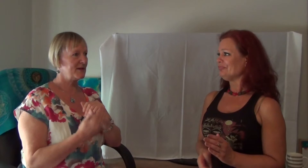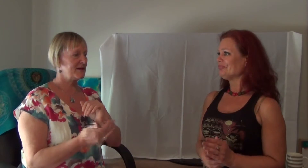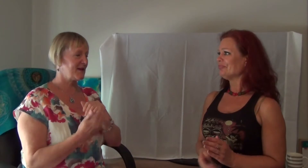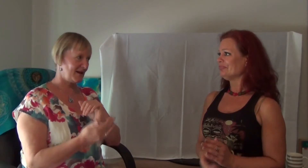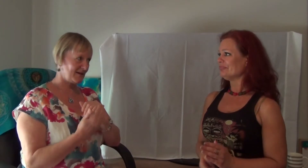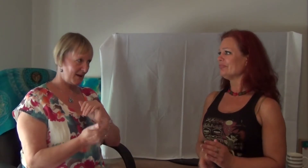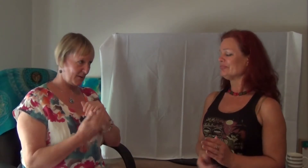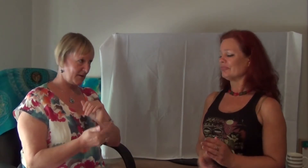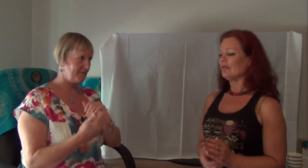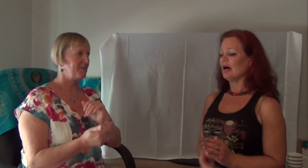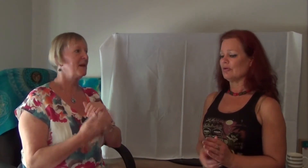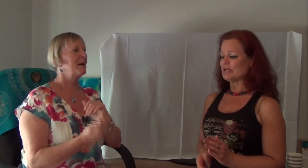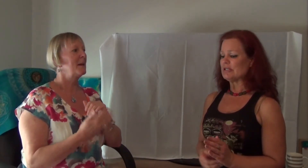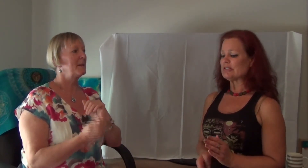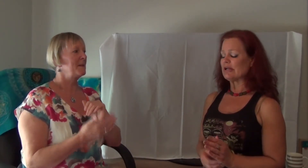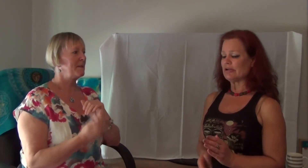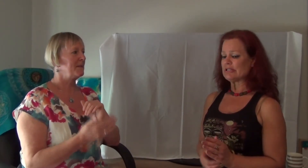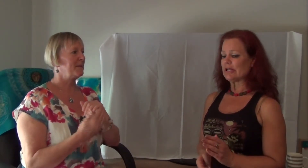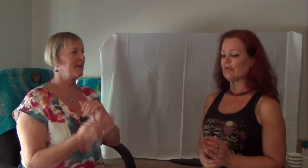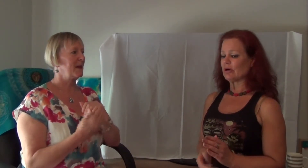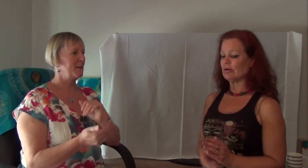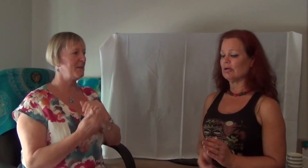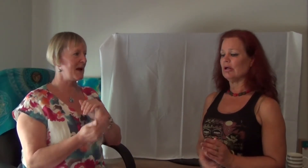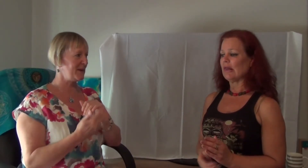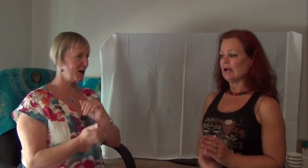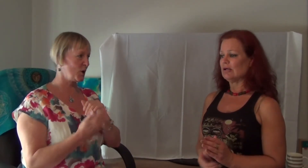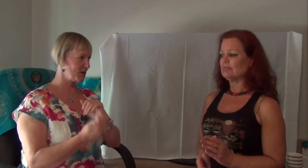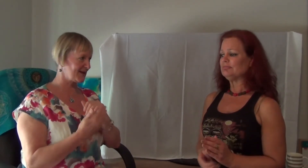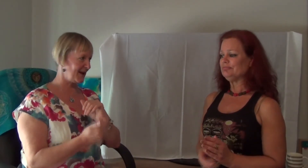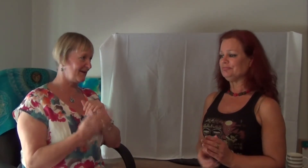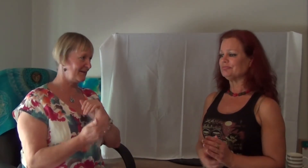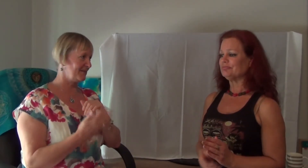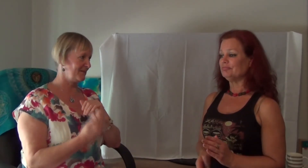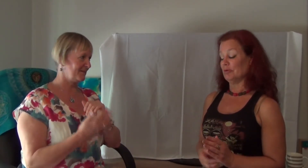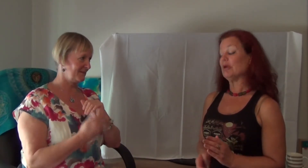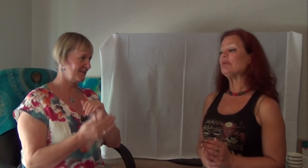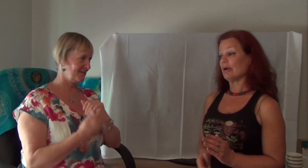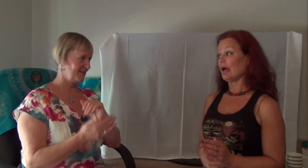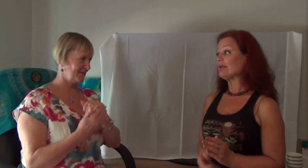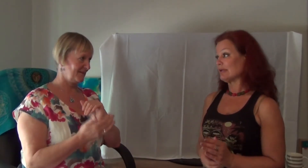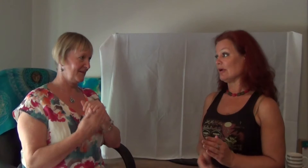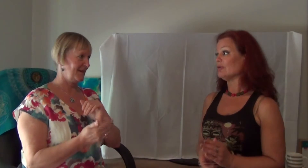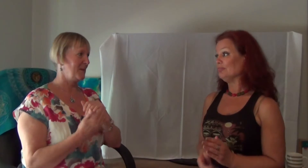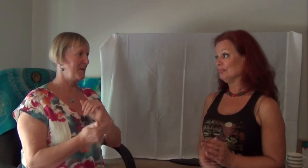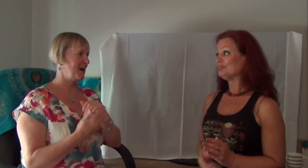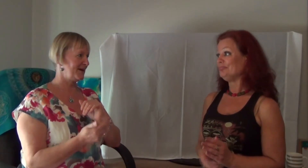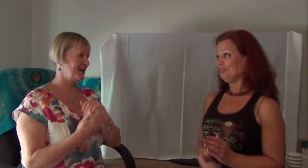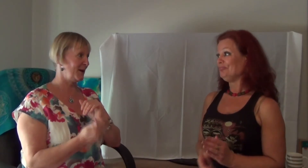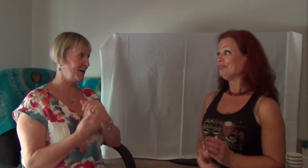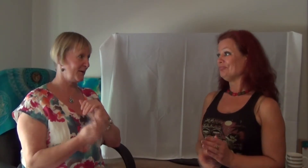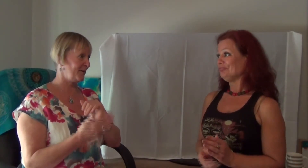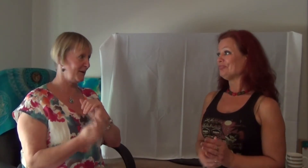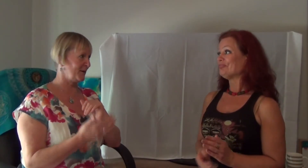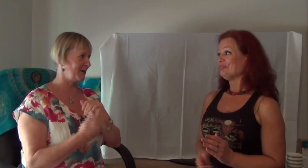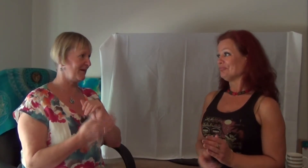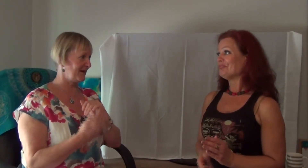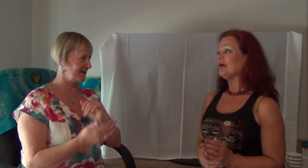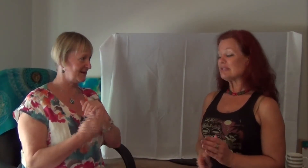wasn't as scared as they were. I wasn't as scared as they were. But maybe I got scared. But maybe I got scared. By seeing the fear on their faces. By